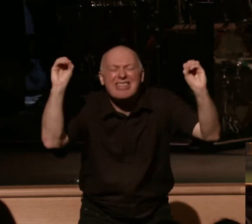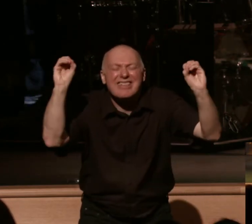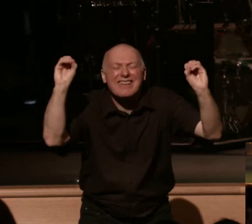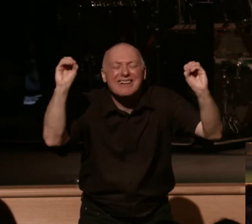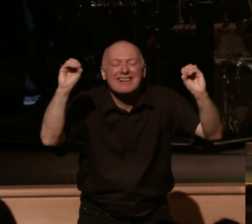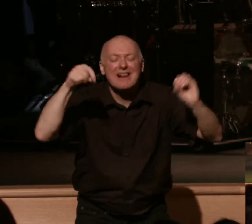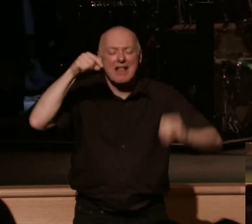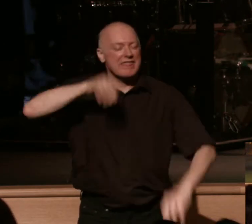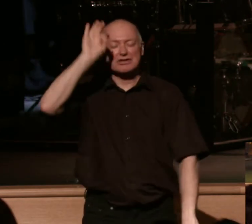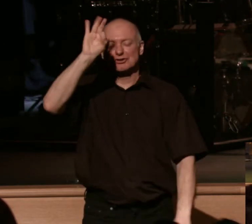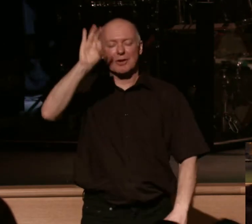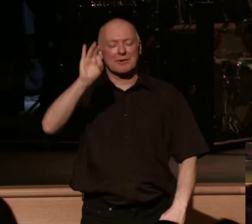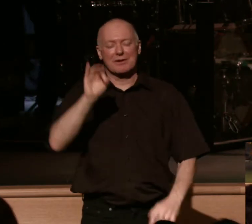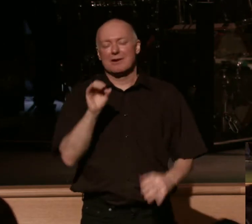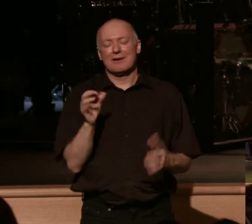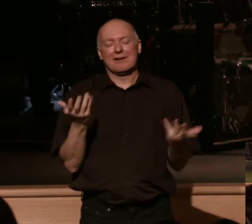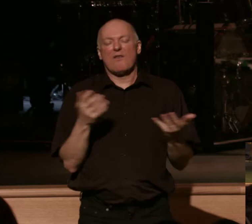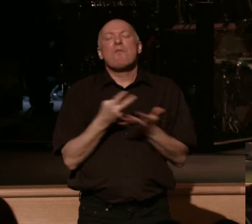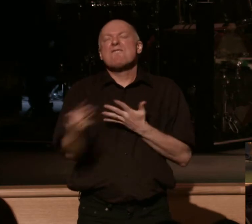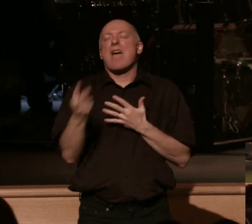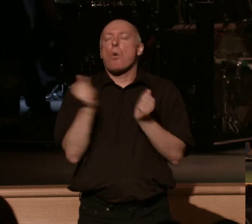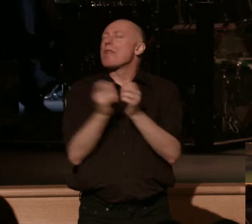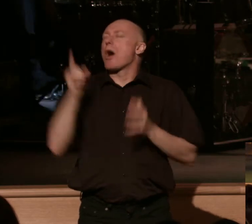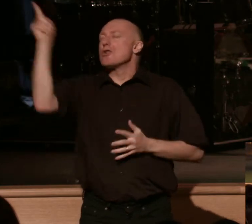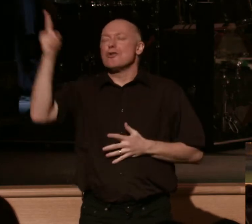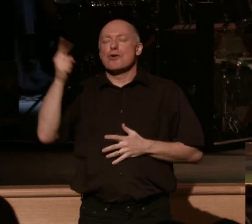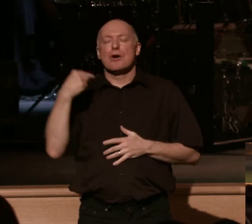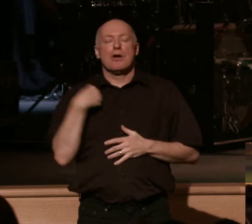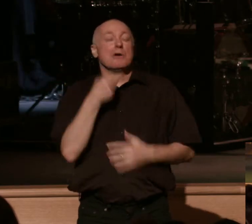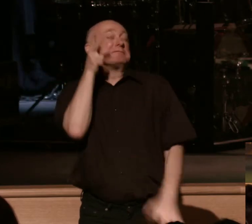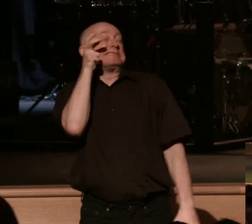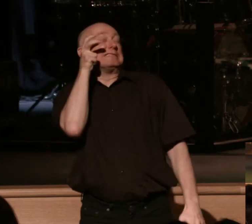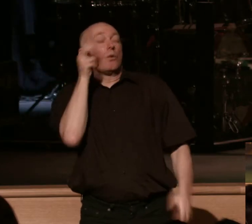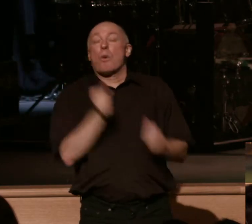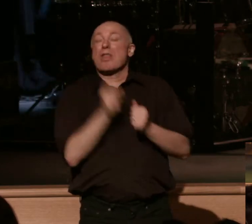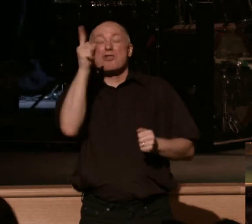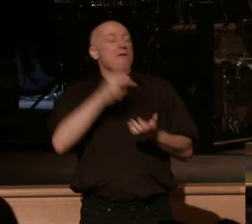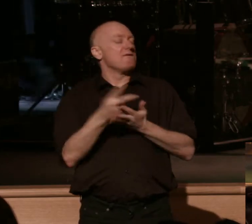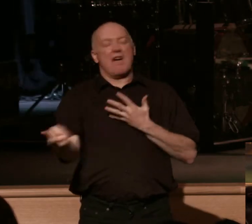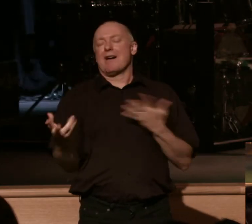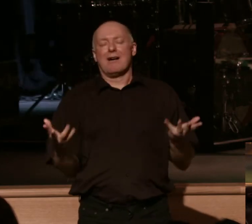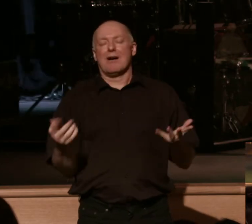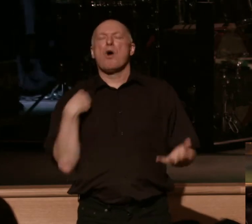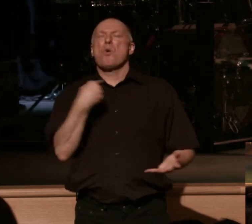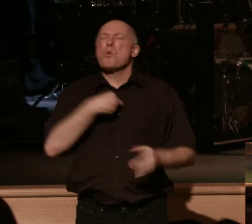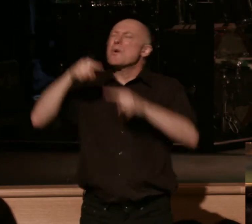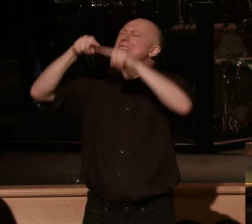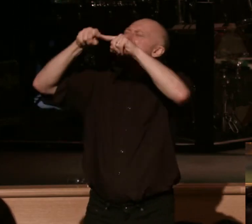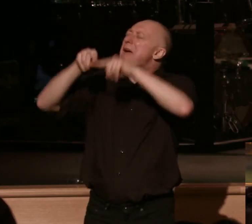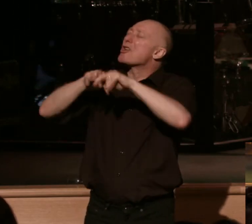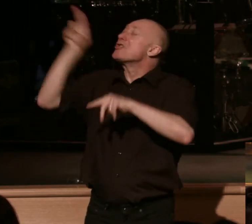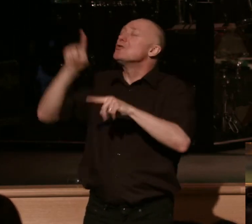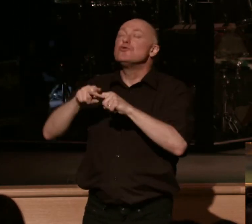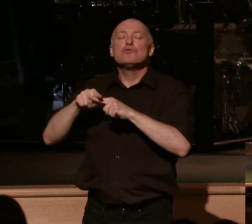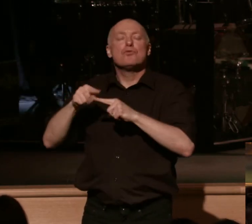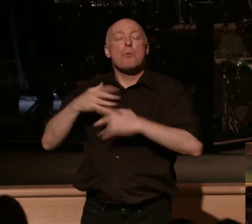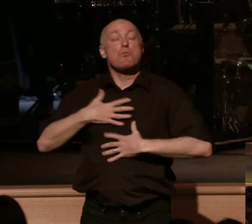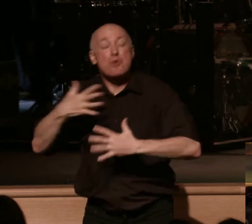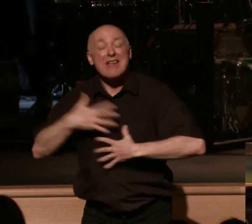this sermon has no chance apart from You. We as listeners have no chance apart from You. Lord, we depend on You to breathe and think. The blood